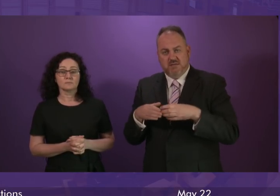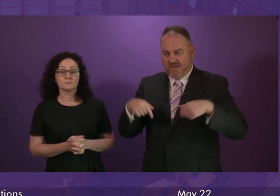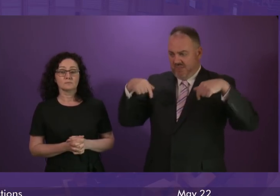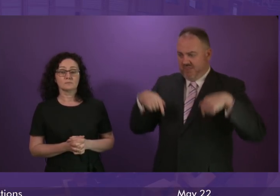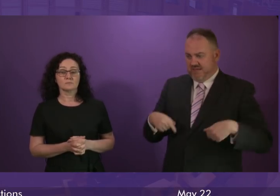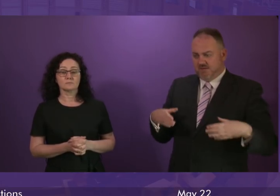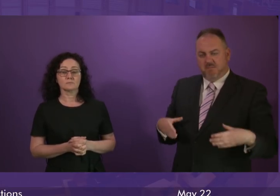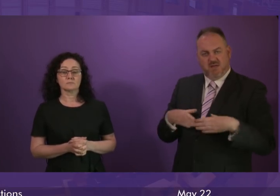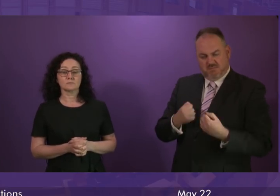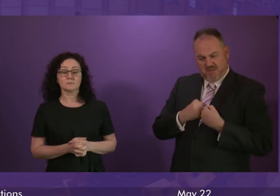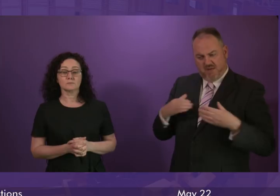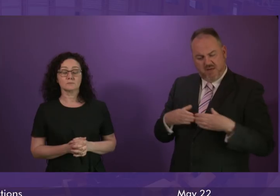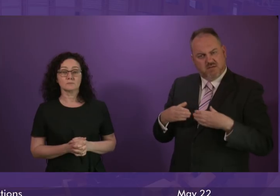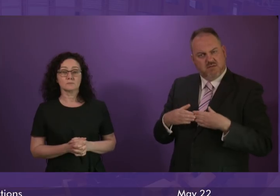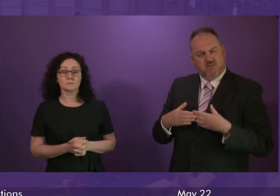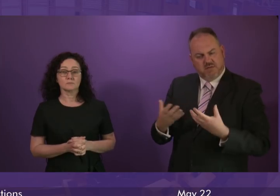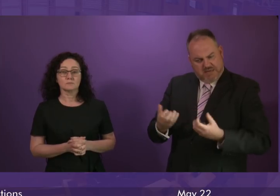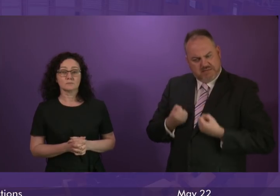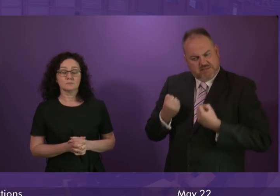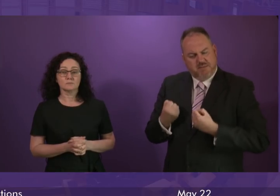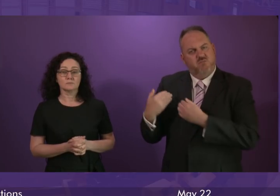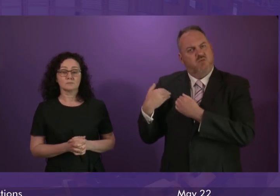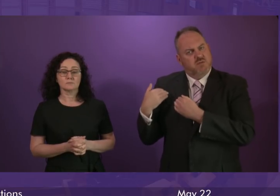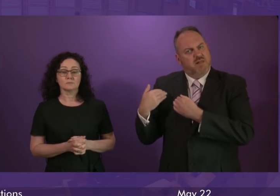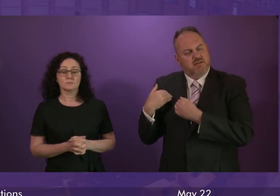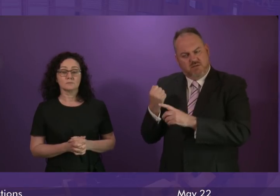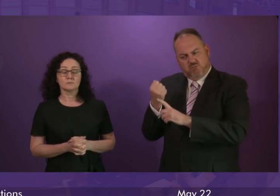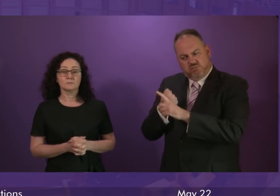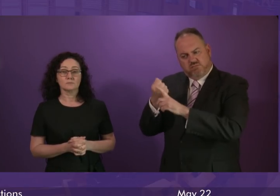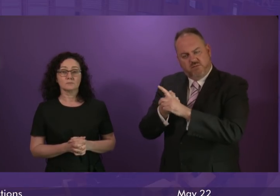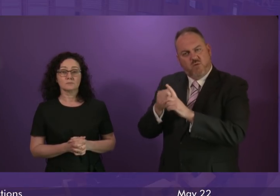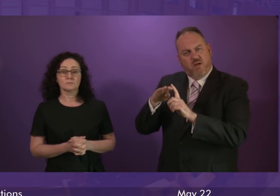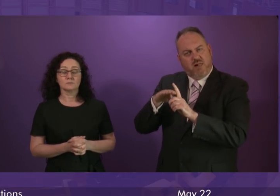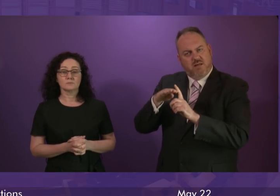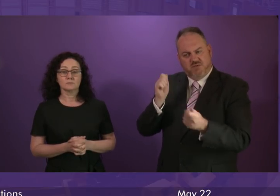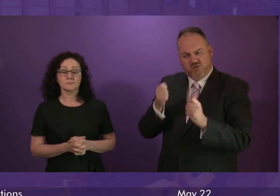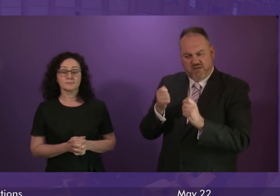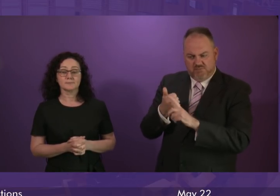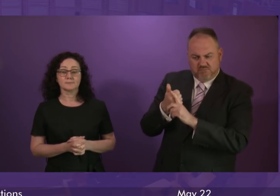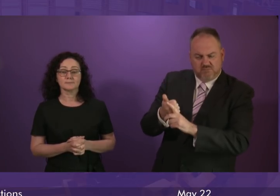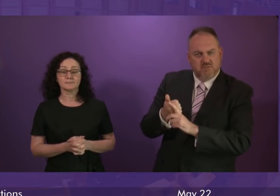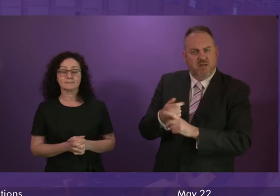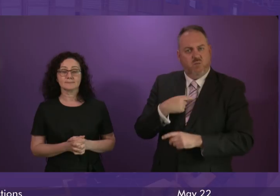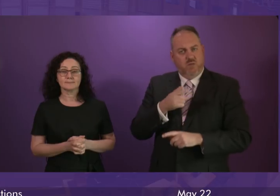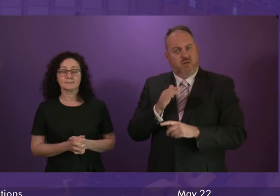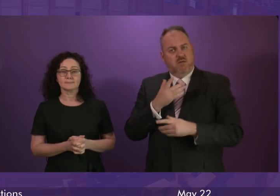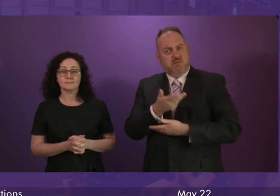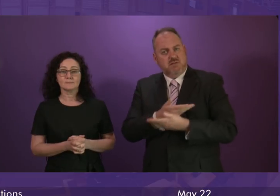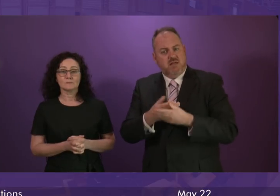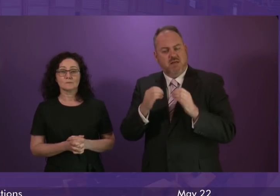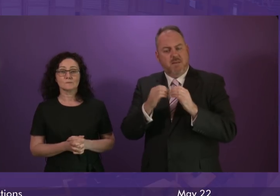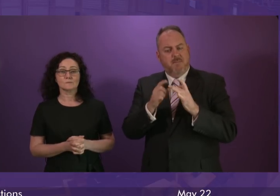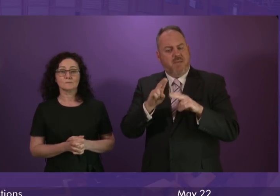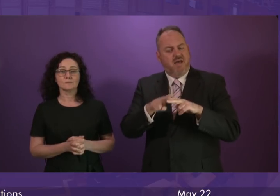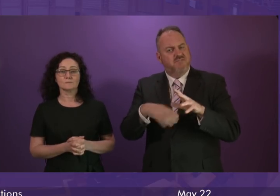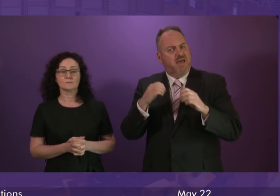is shouldering our responsibility. And next Wednesday in Parliament, we will lead a debate on the future of BIFAB and the award of